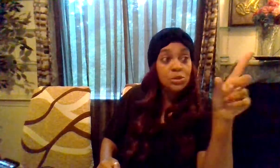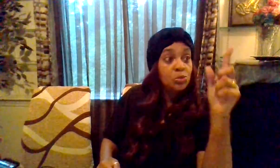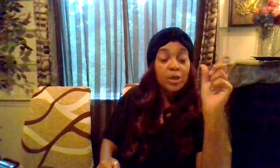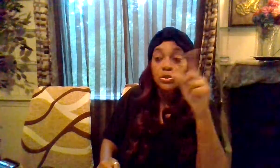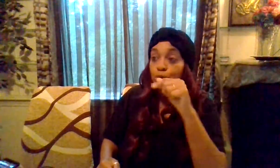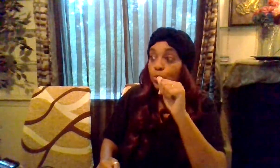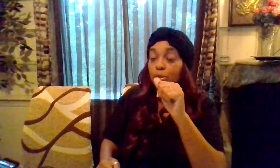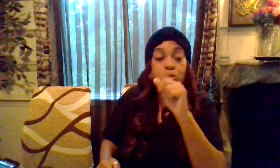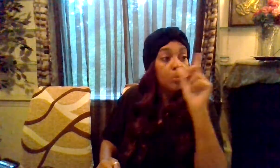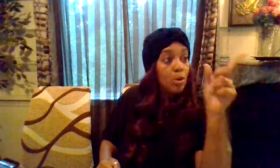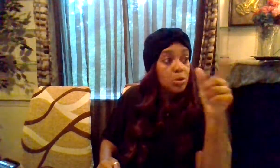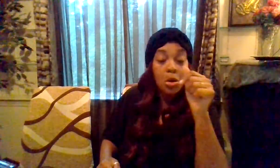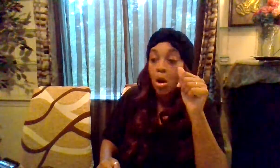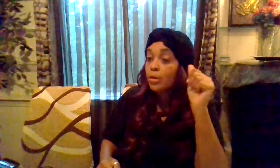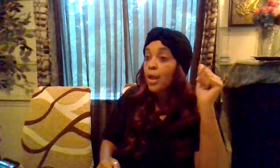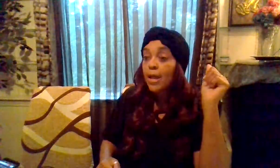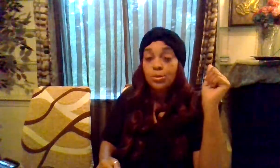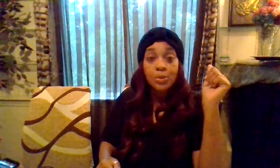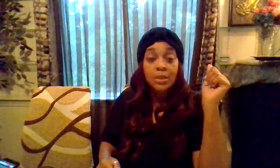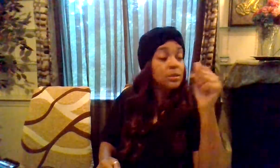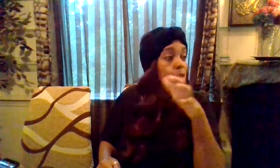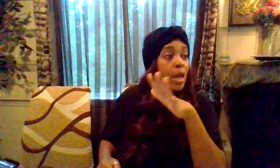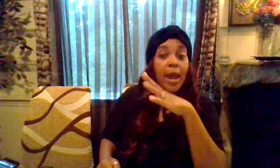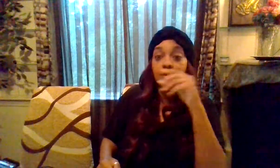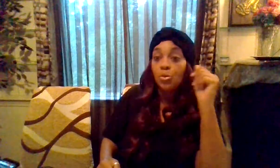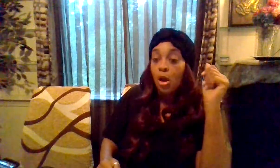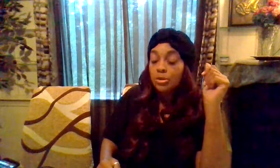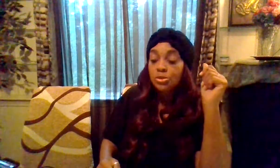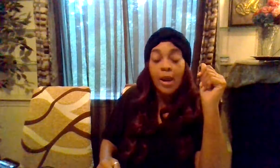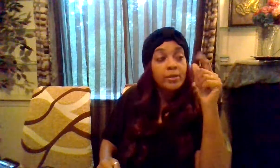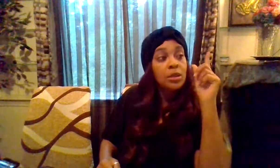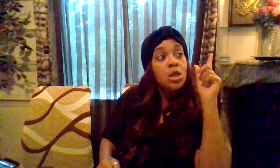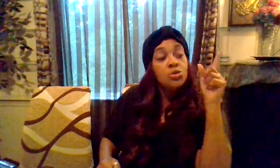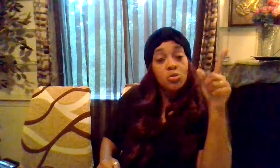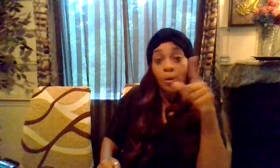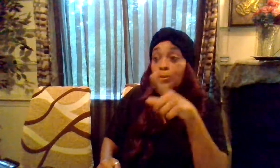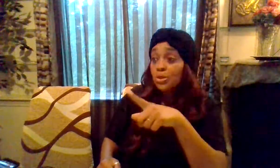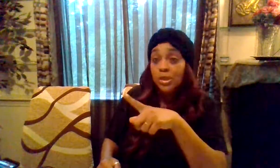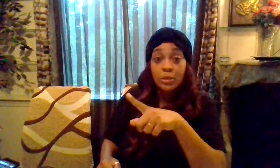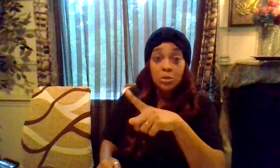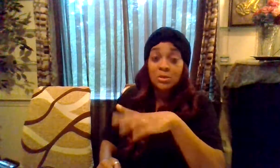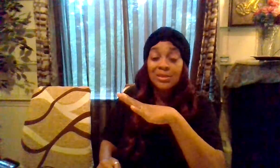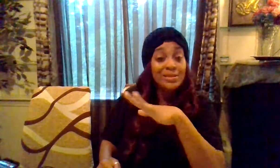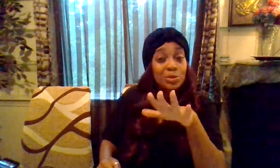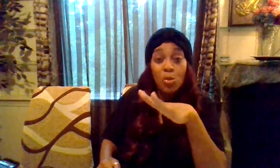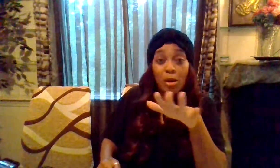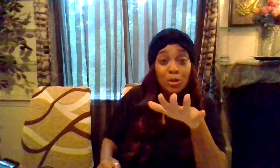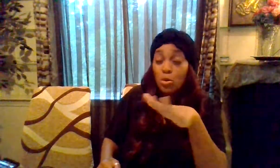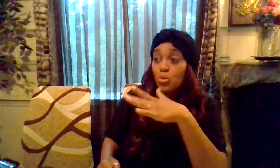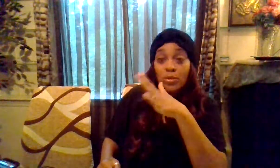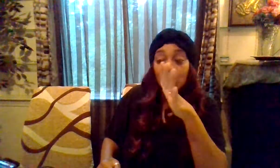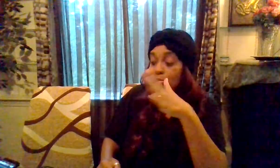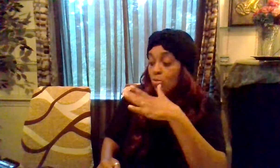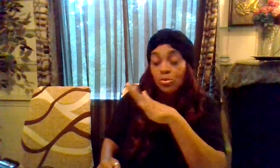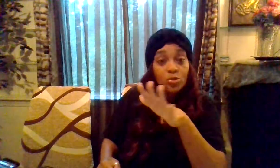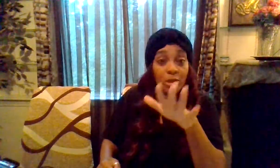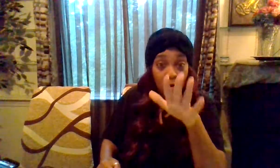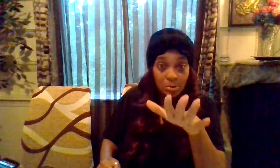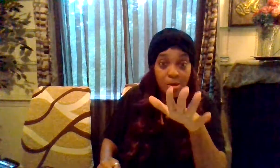situations you went through that broke your heart had you pissed had you all distracted you're to appreciate those things because you already know you you can already be